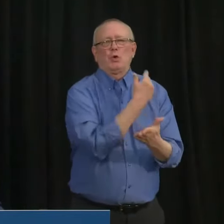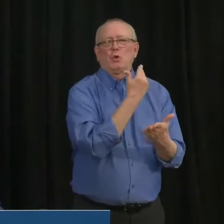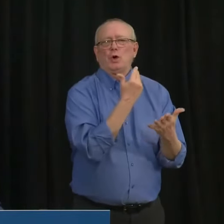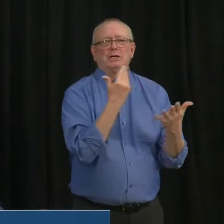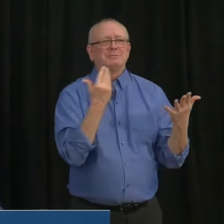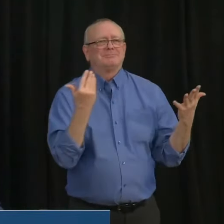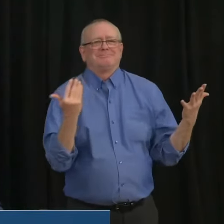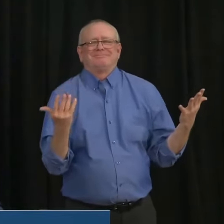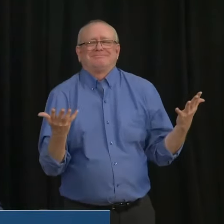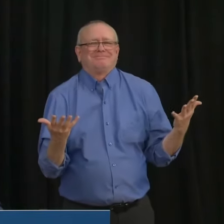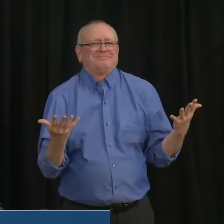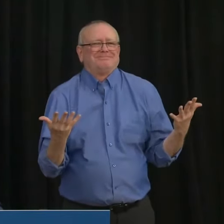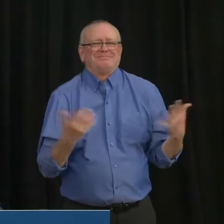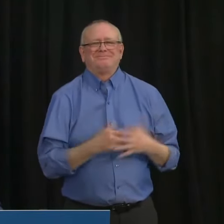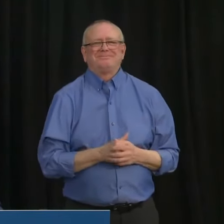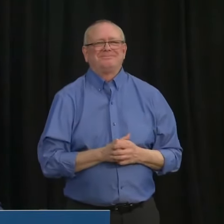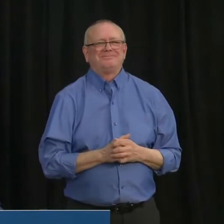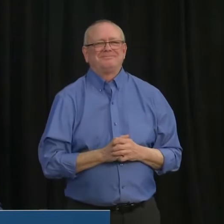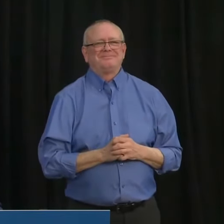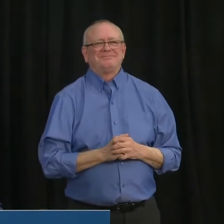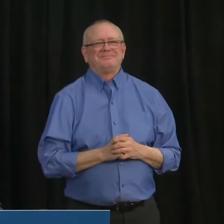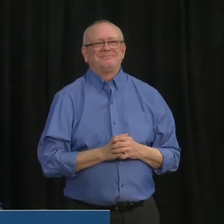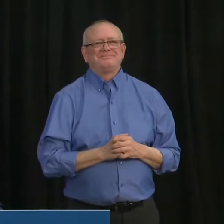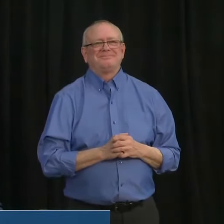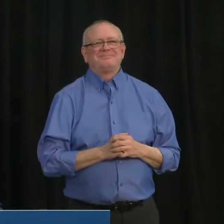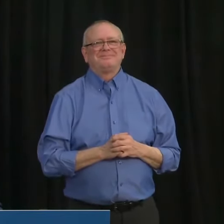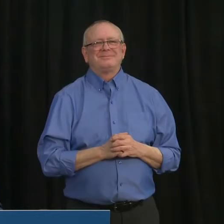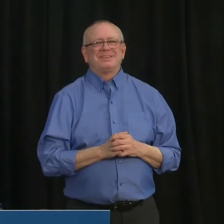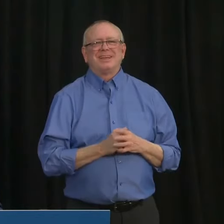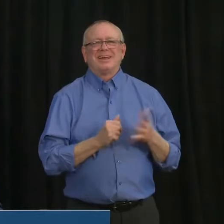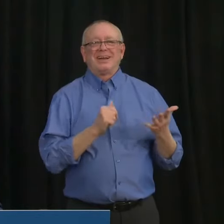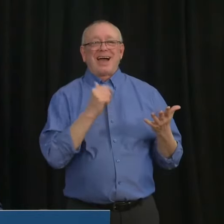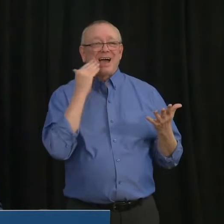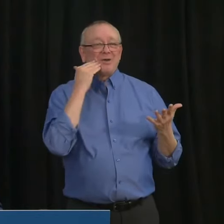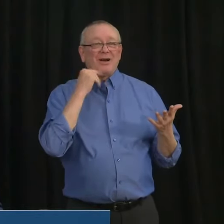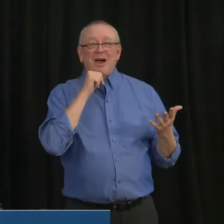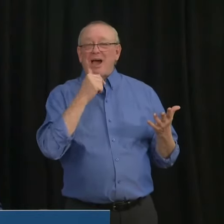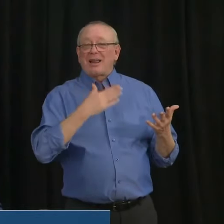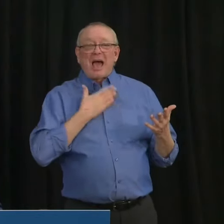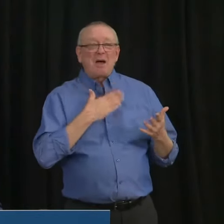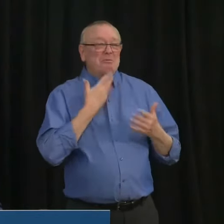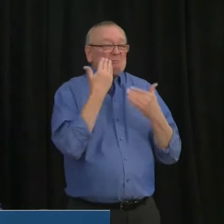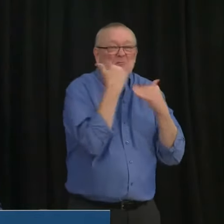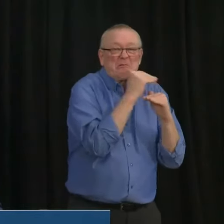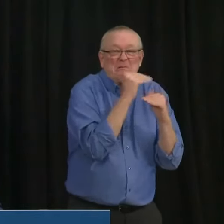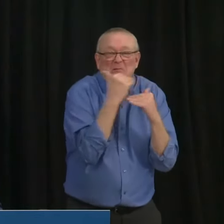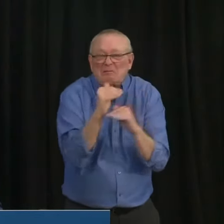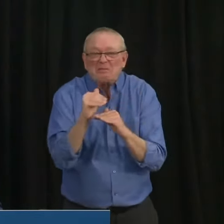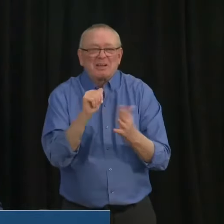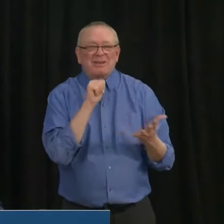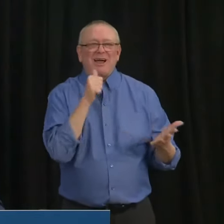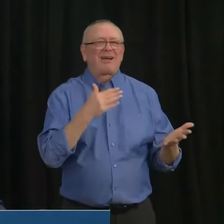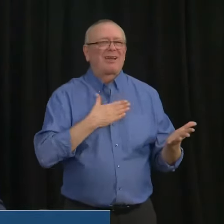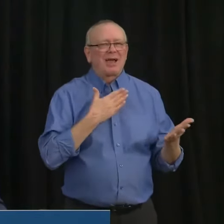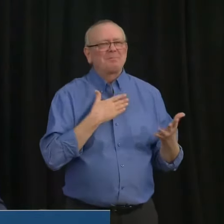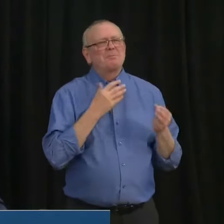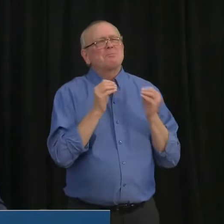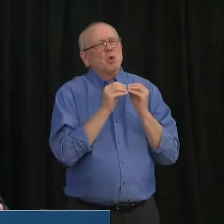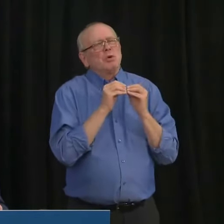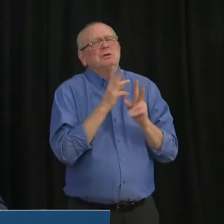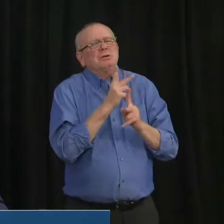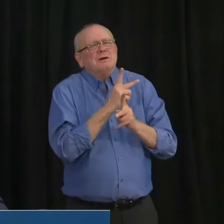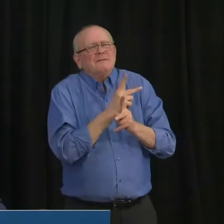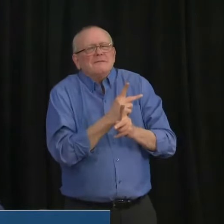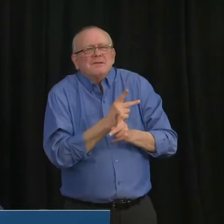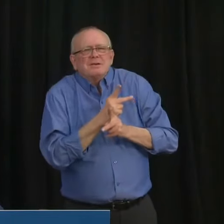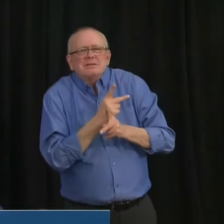And, um, no, we're not trigger happy to do that. We're careful and deliberate. And I